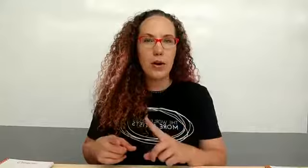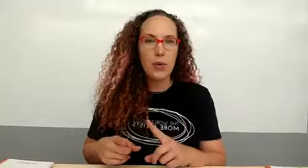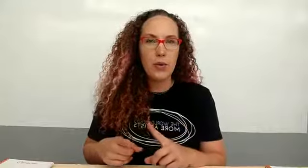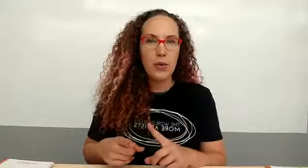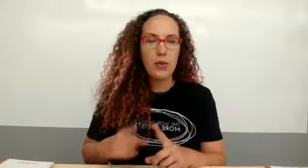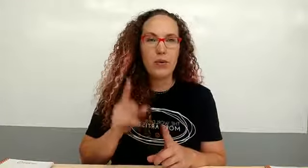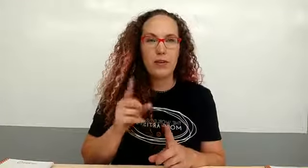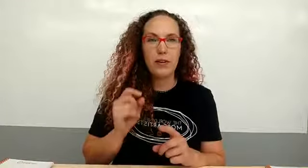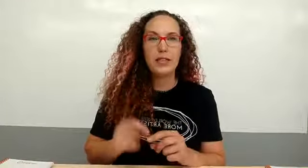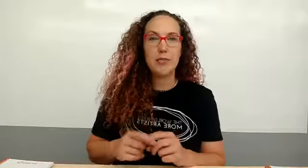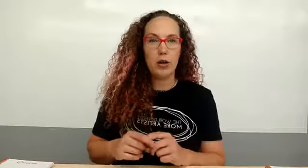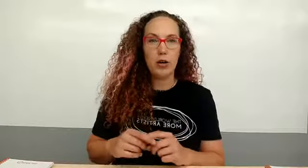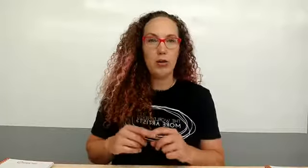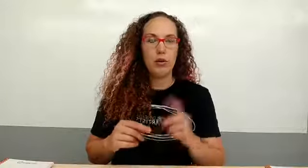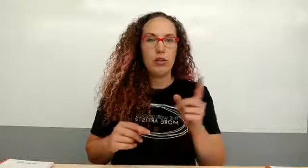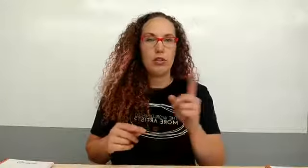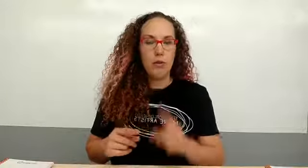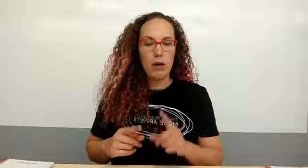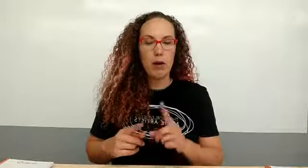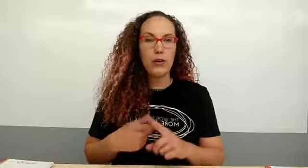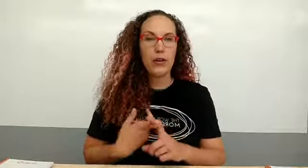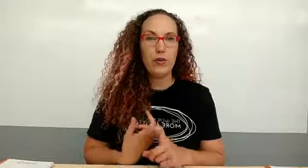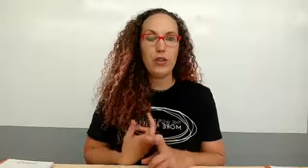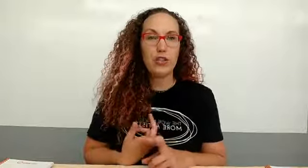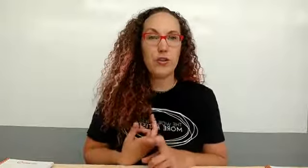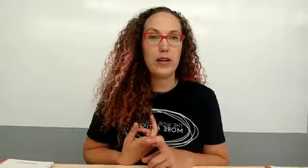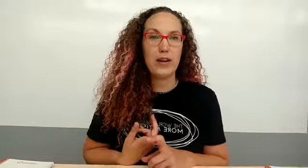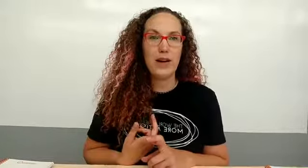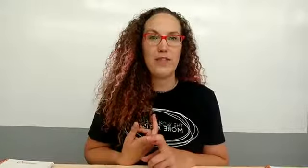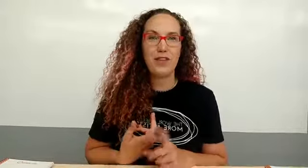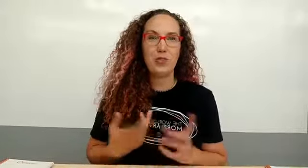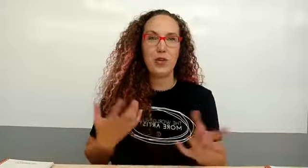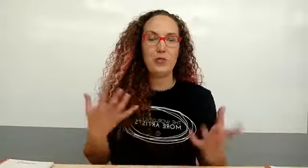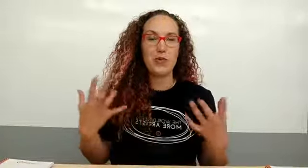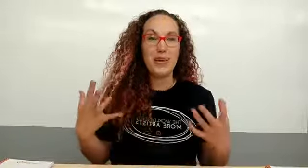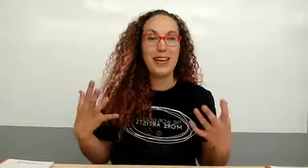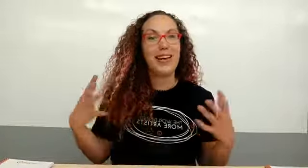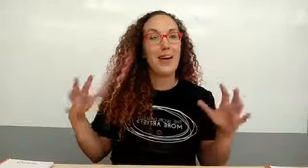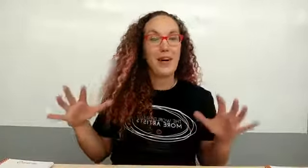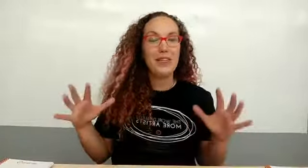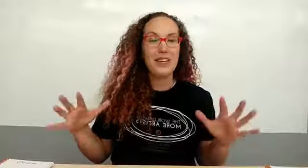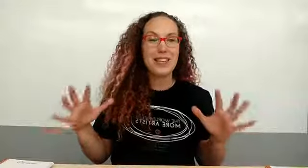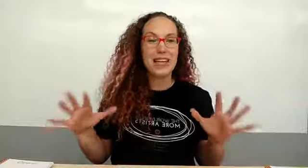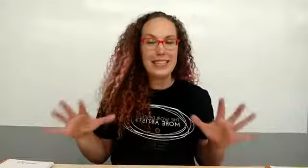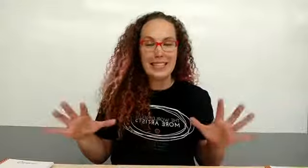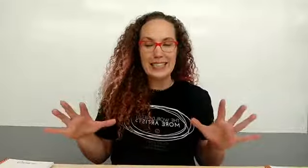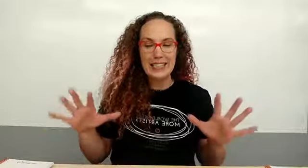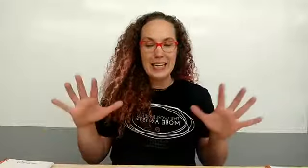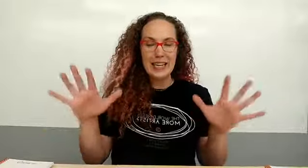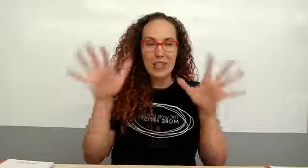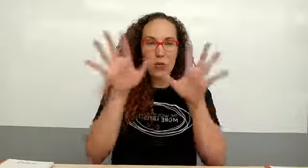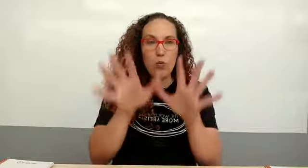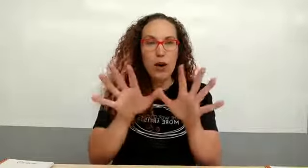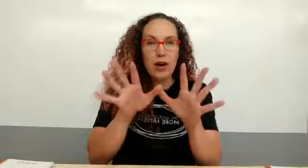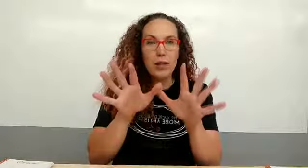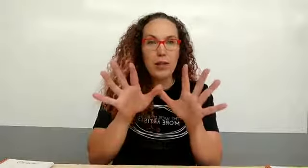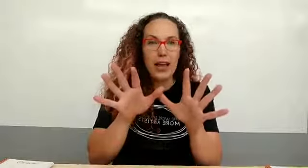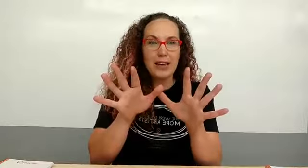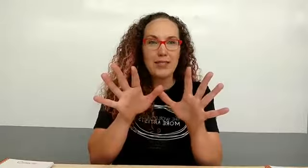definitely tomorrow tomorrow you're going to want to join our private facebook group so we can get all of these ideas into one place